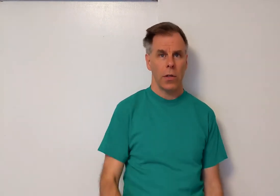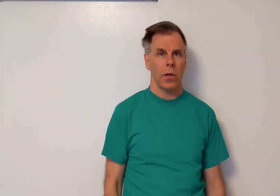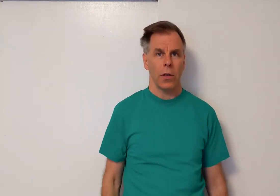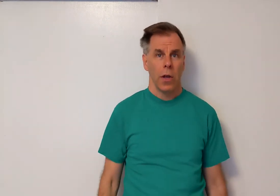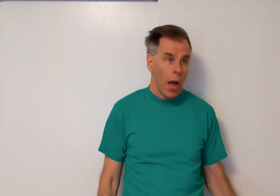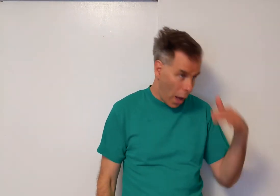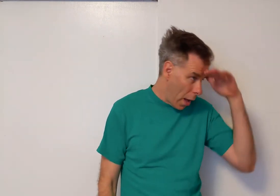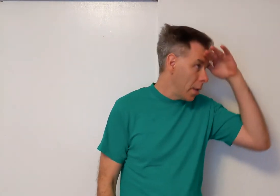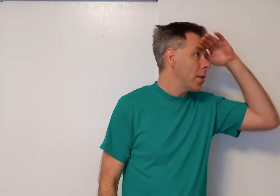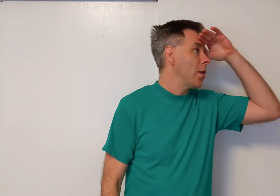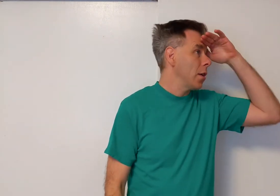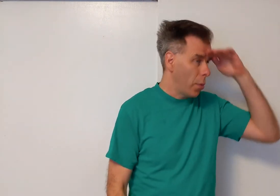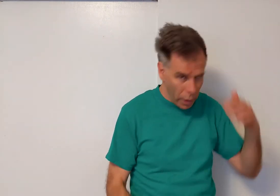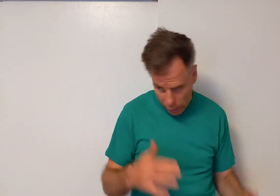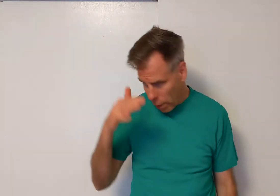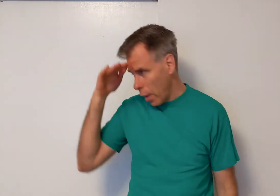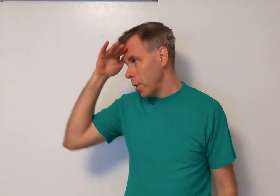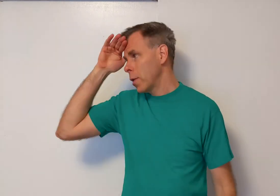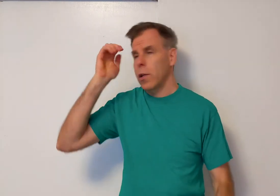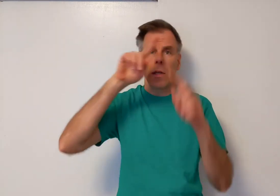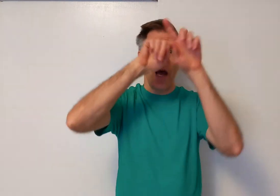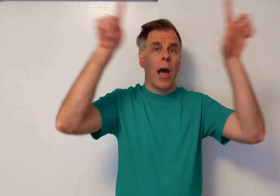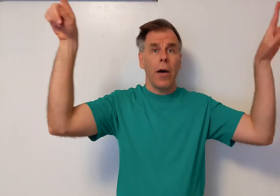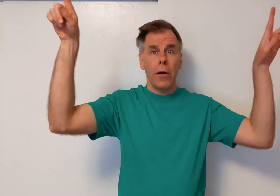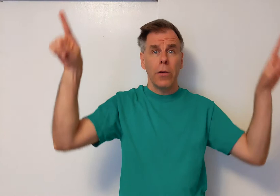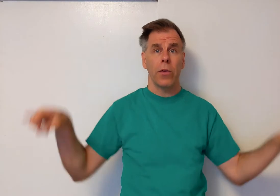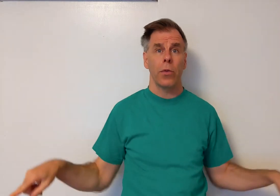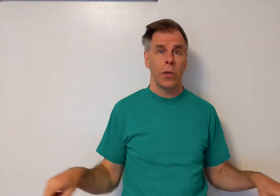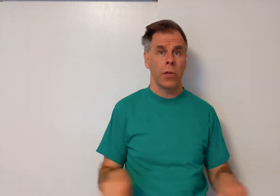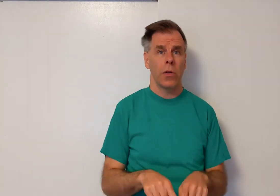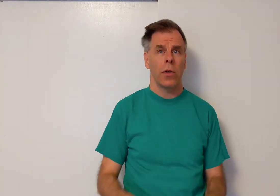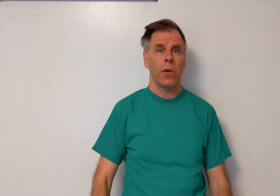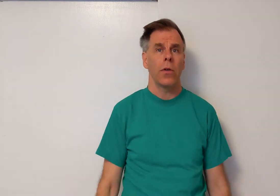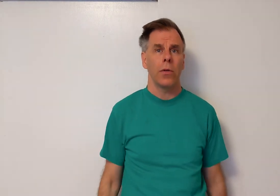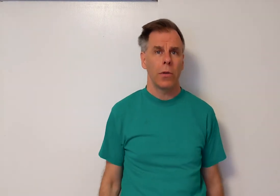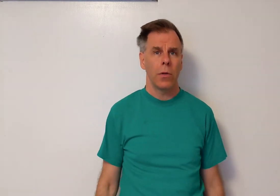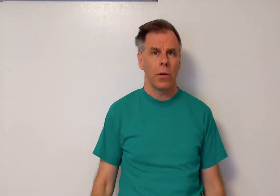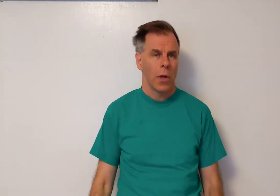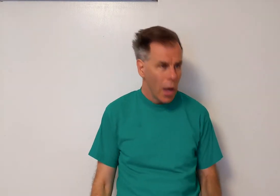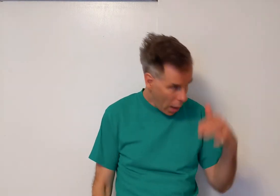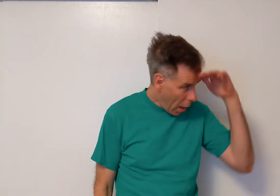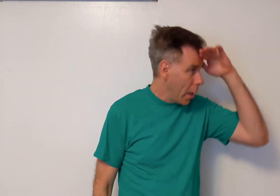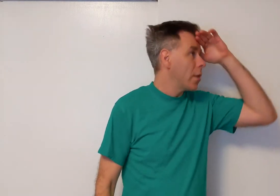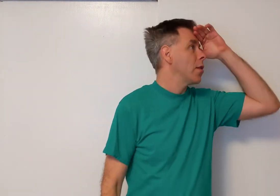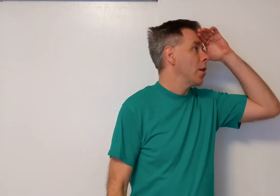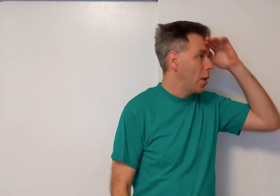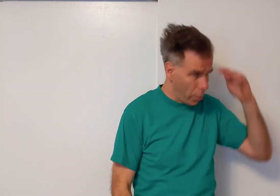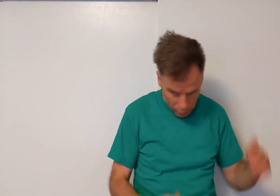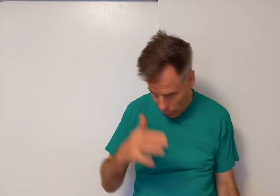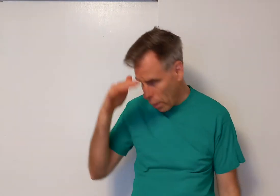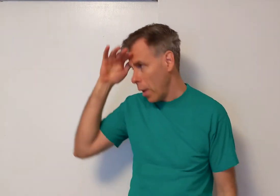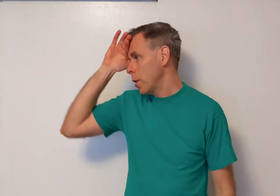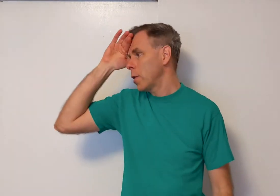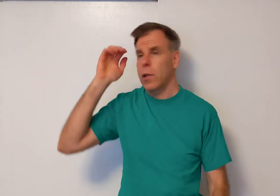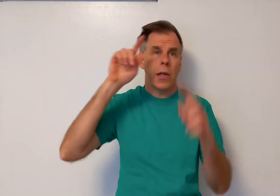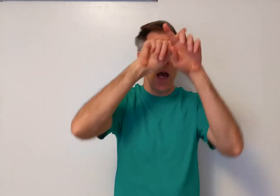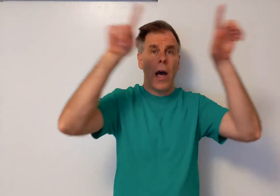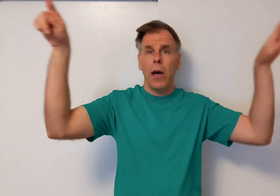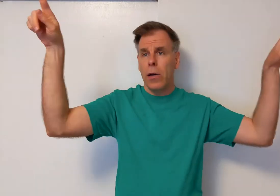turn. I see what I see out the window. I see what I see out